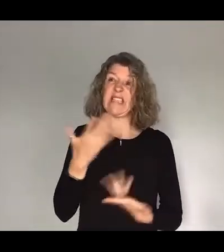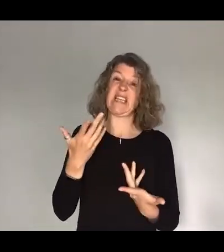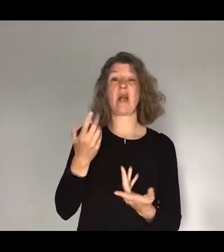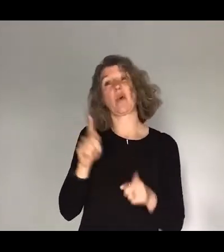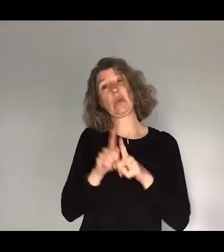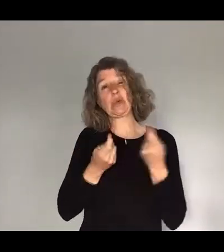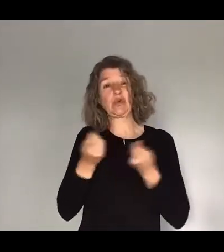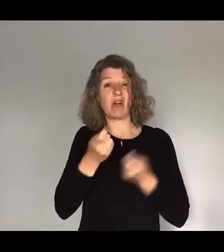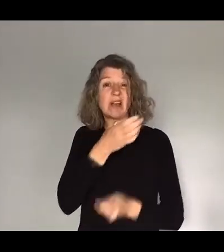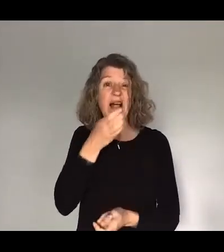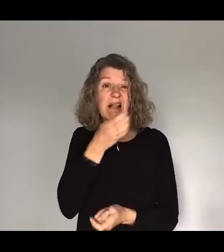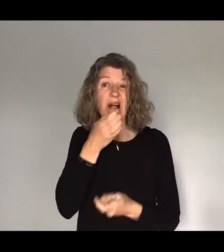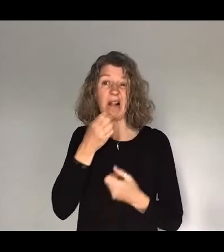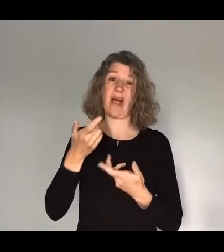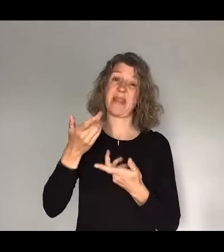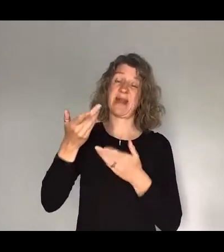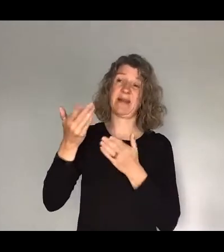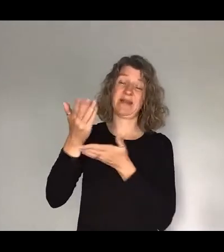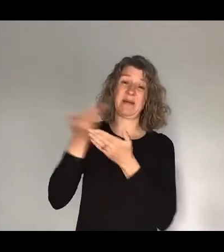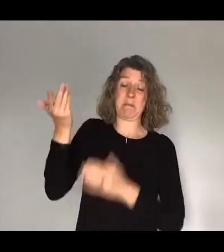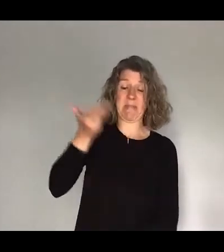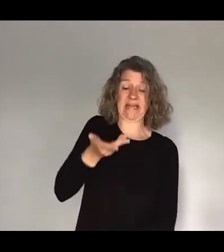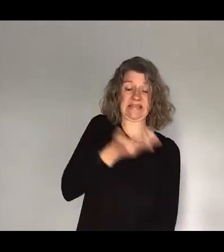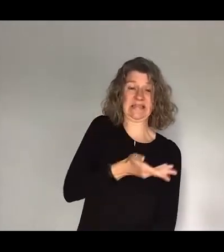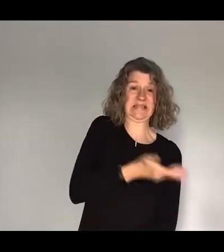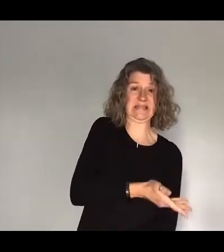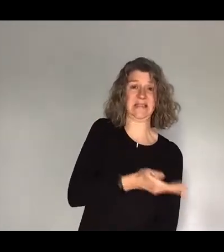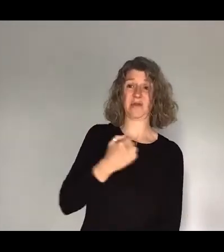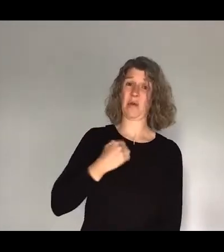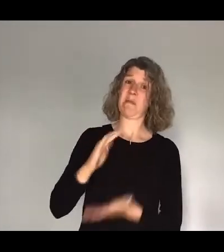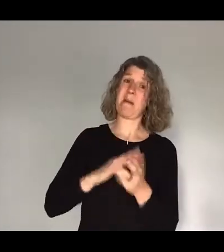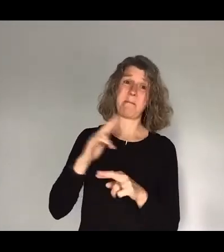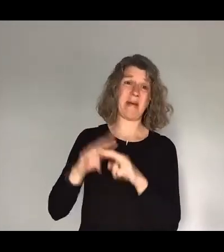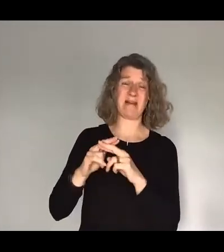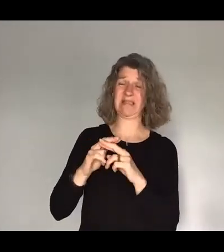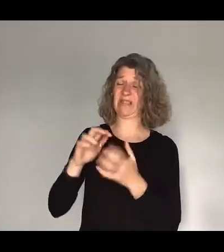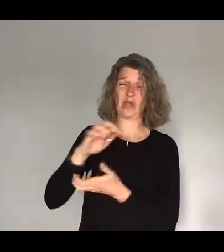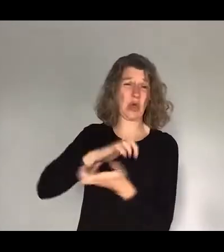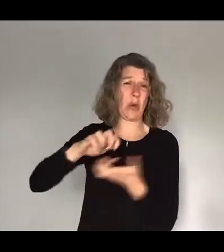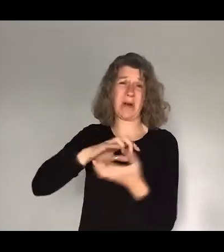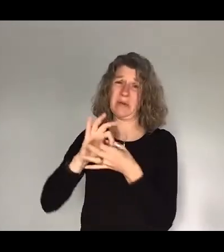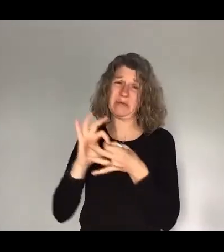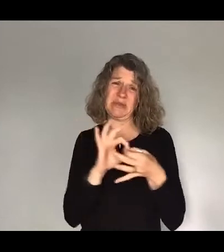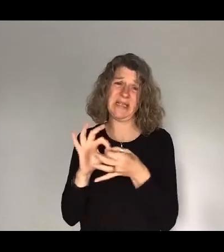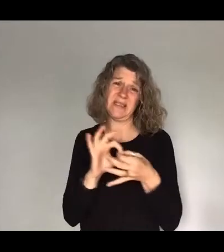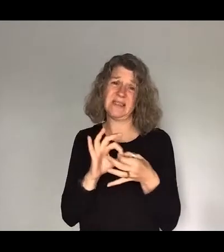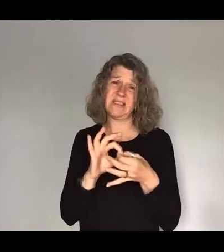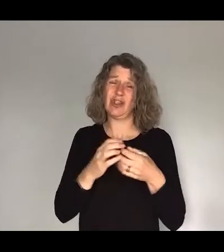as well. So my parents had a really complicated relationship with each other and they struggled lots with drugs and alcohol addiction